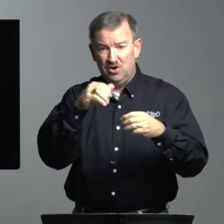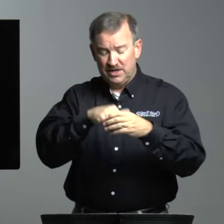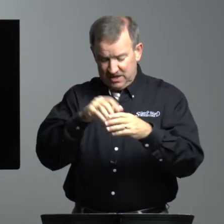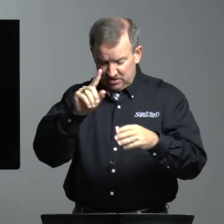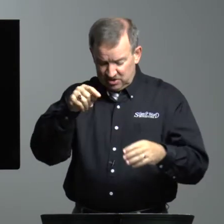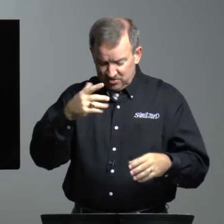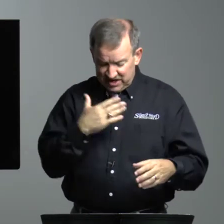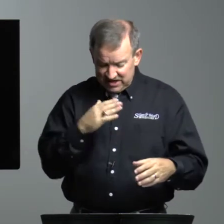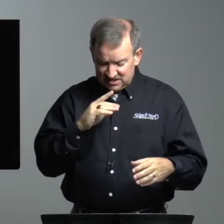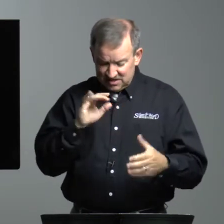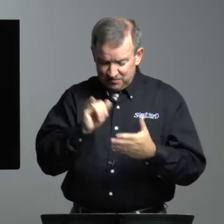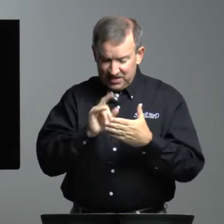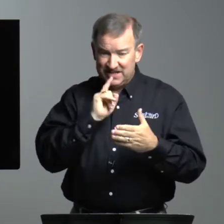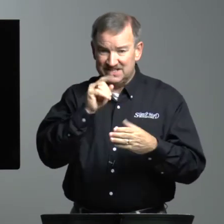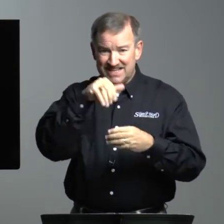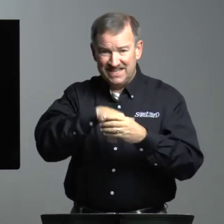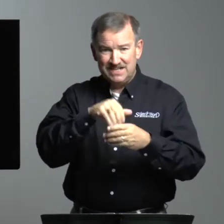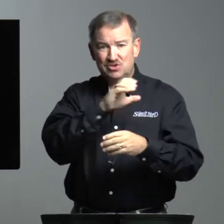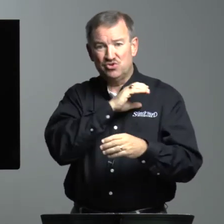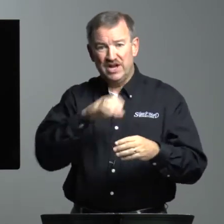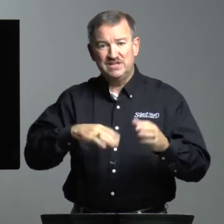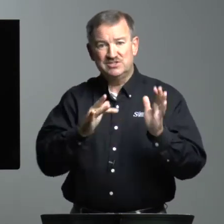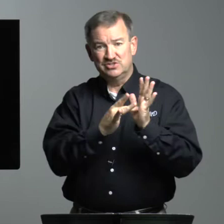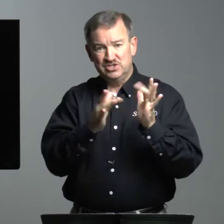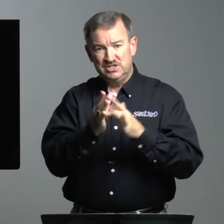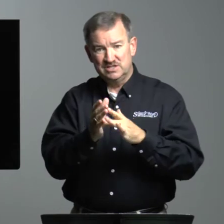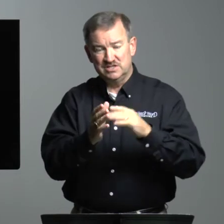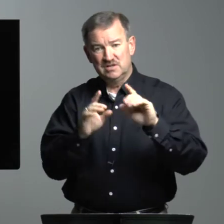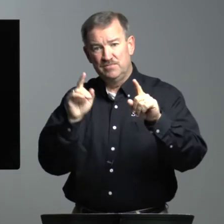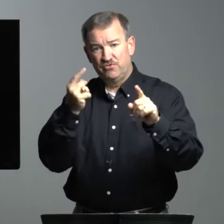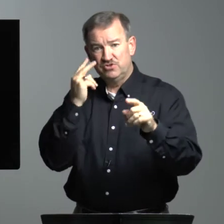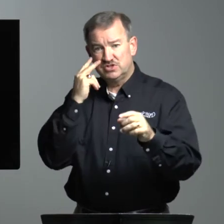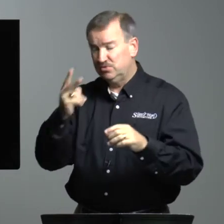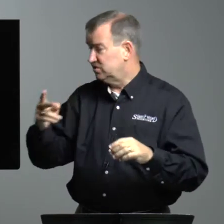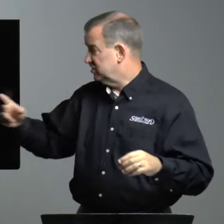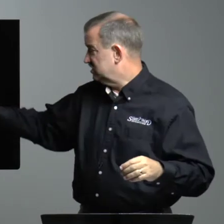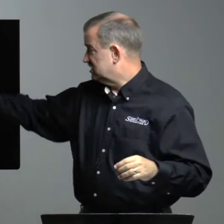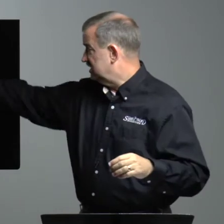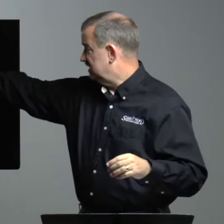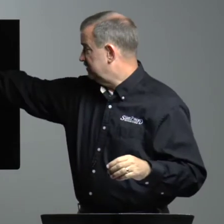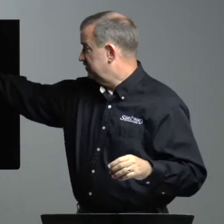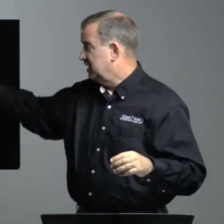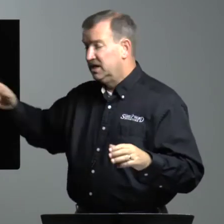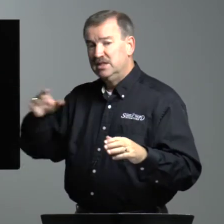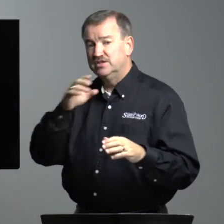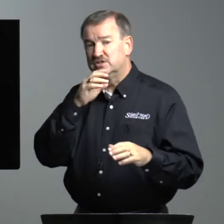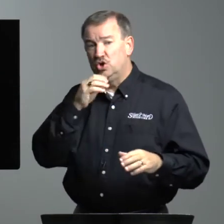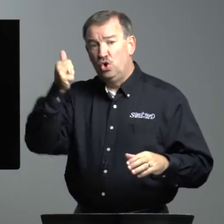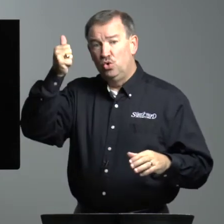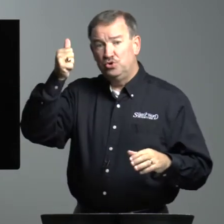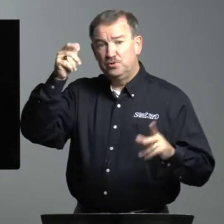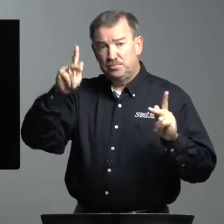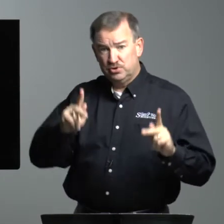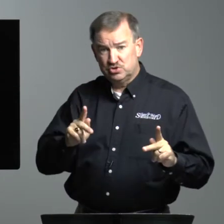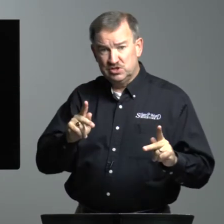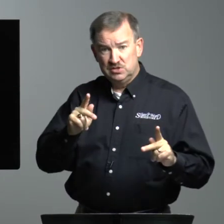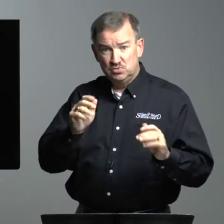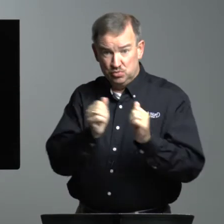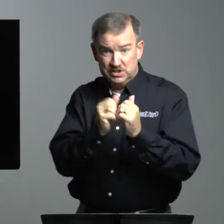in the grace that is in Christ Jesus. First, I want you to see there's an older person with